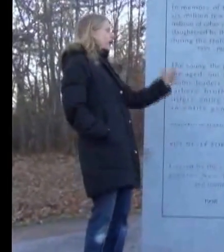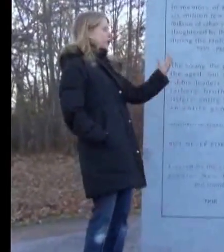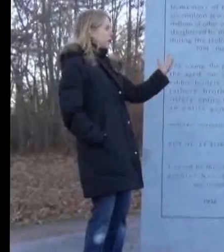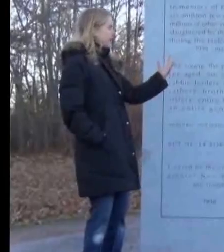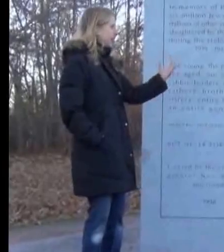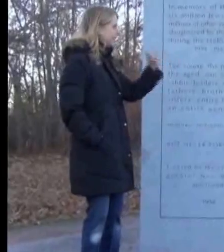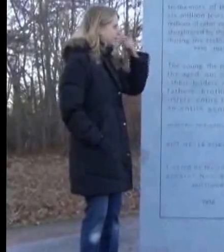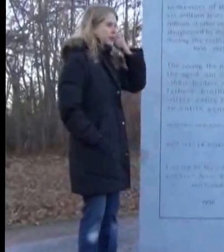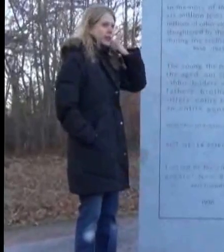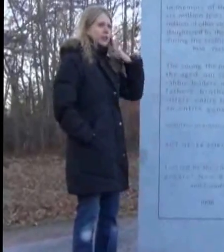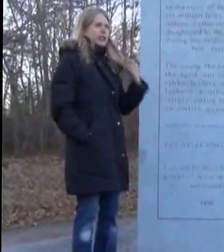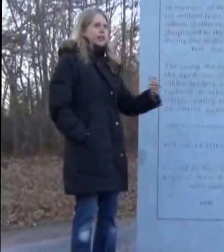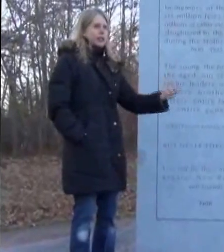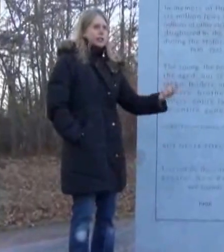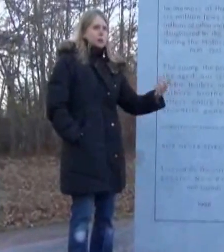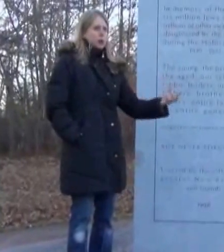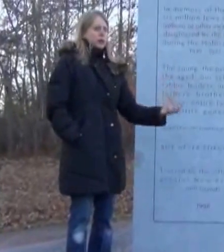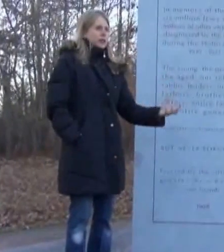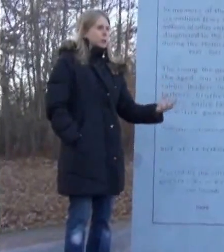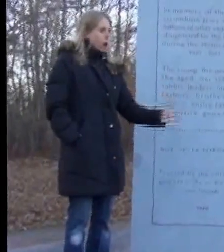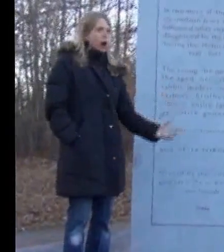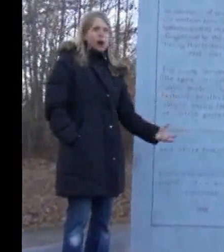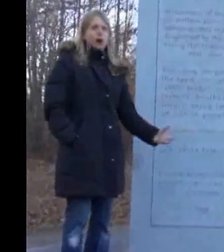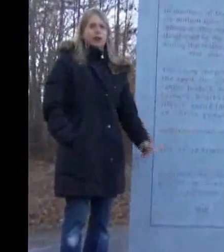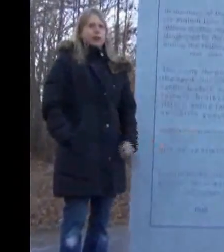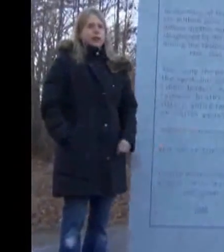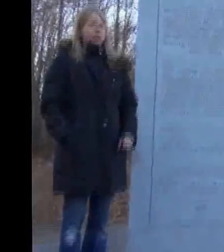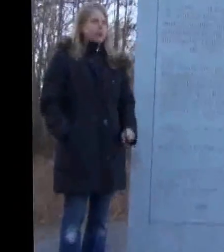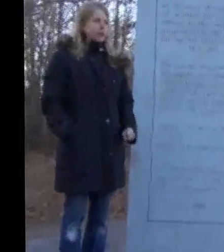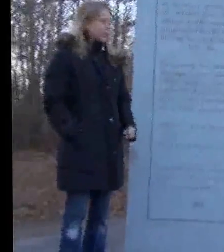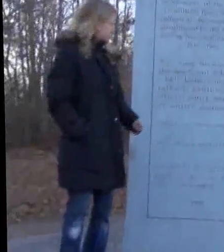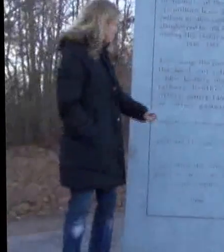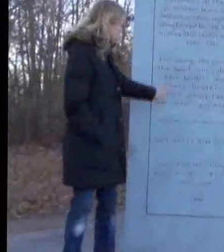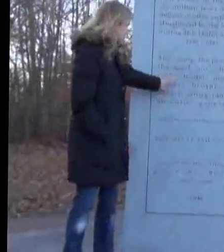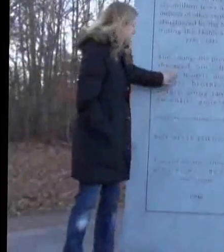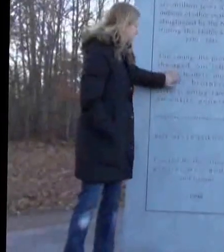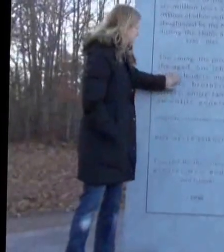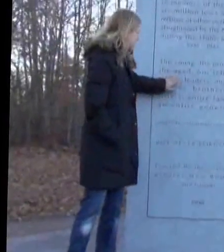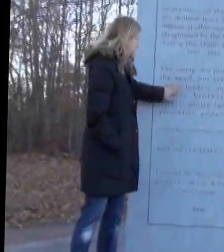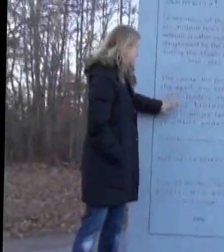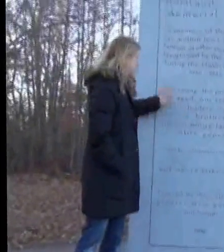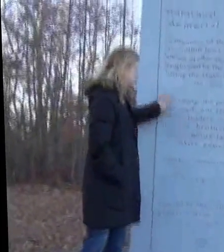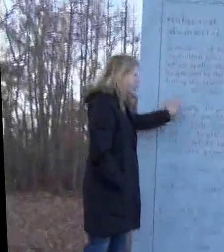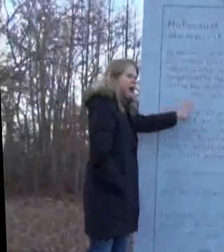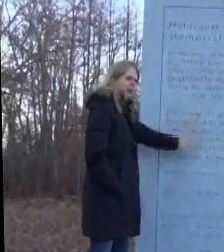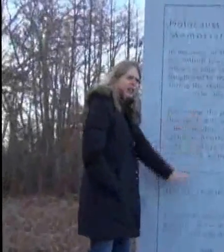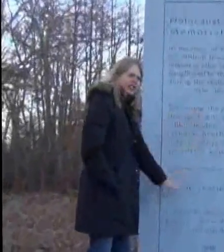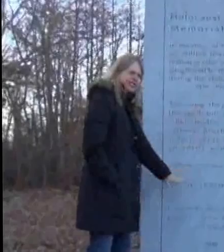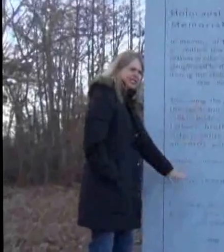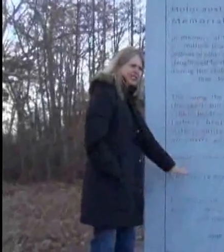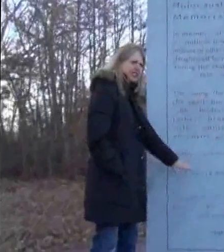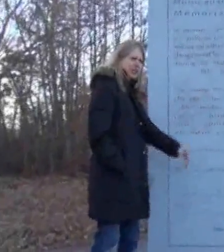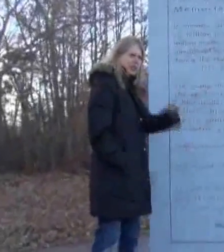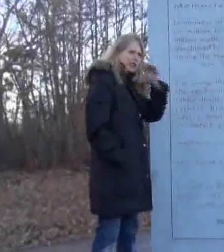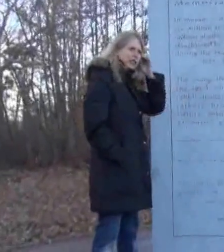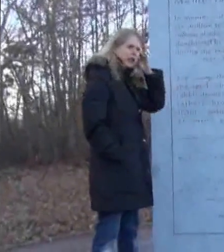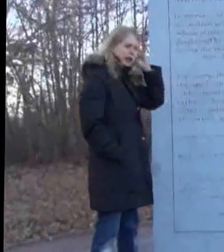fought the man to be able to get this put in this park. I mean, do we really, do you really want this? You know,